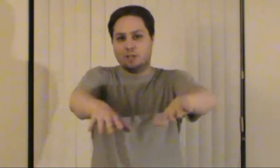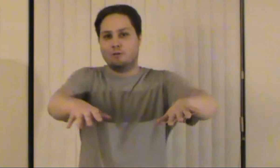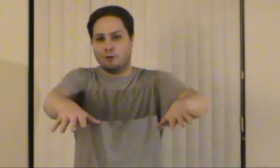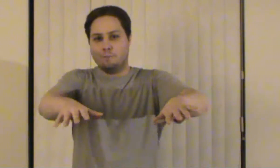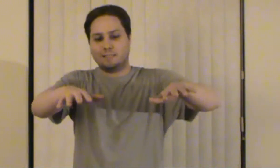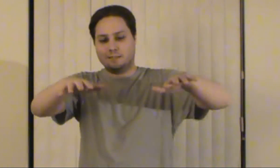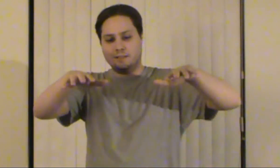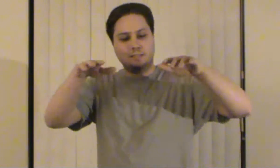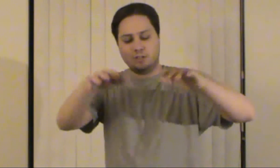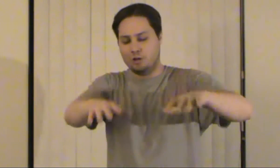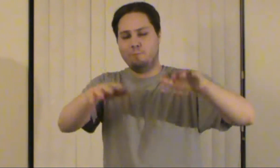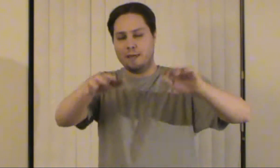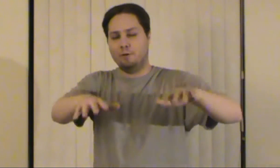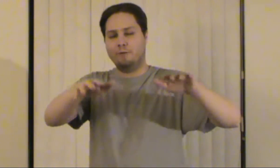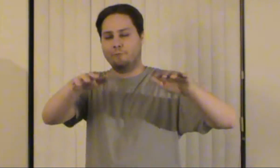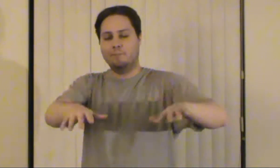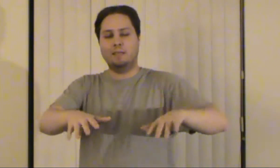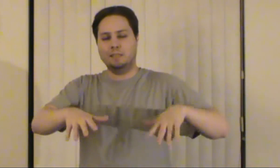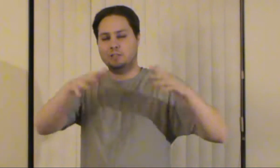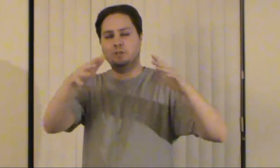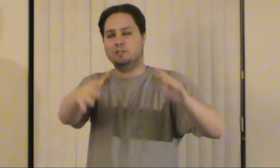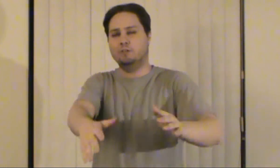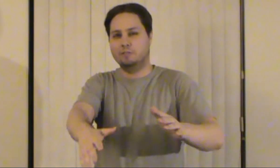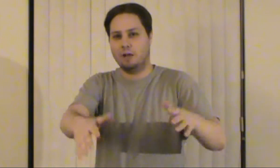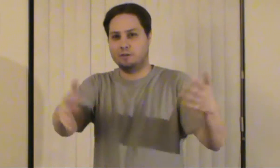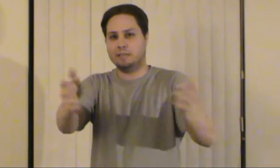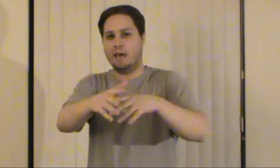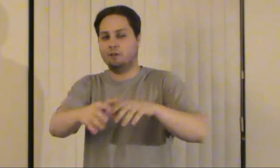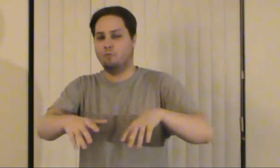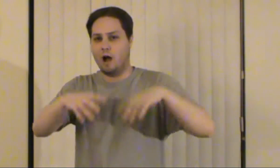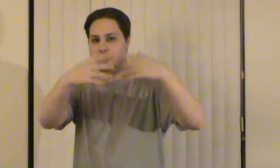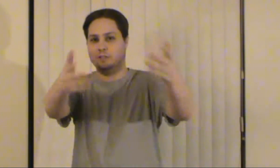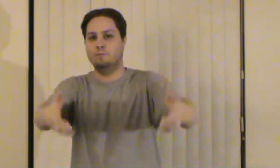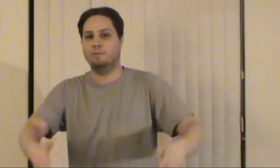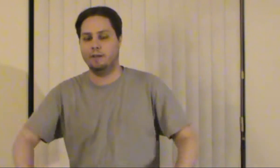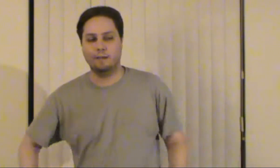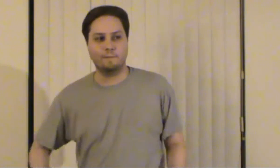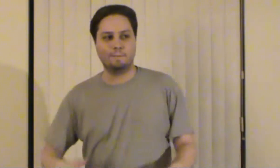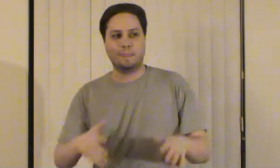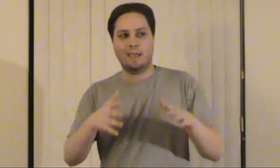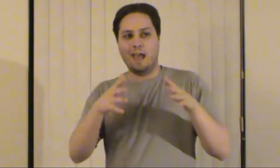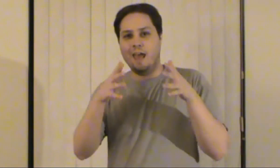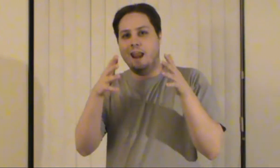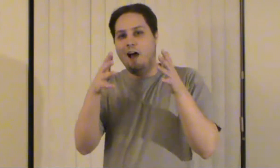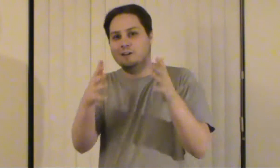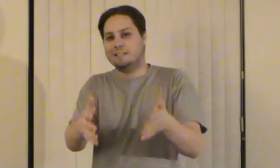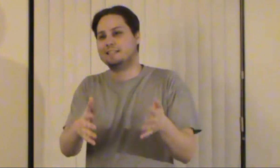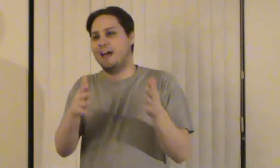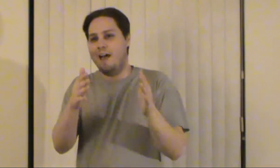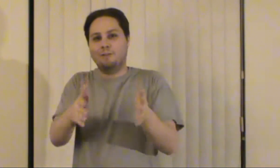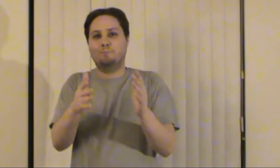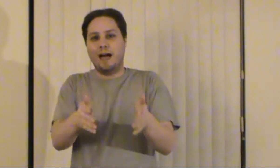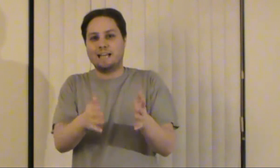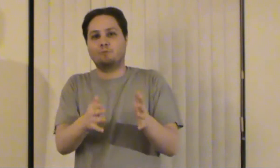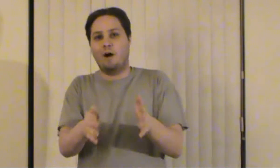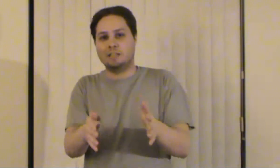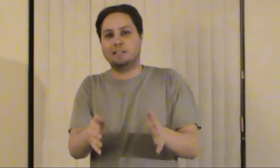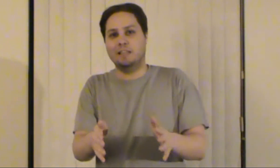two groups these two people in front of me these two dudes that are together watching the movie and i was having a blast watching